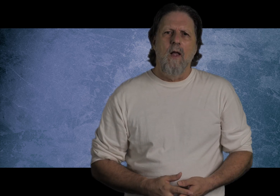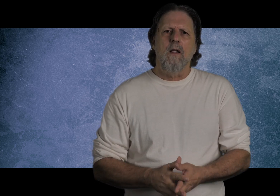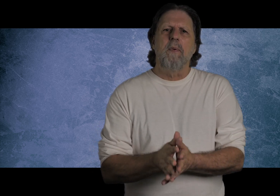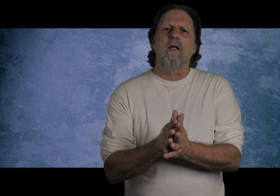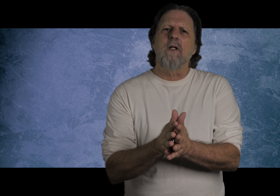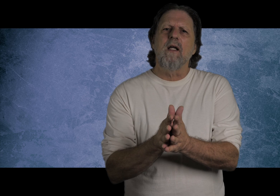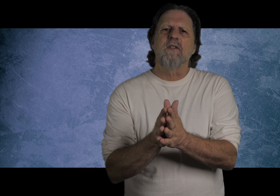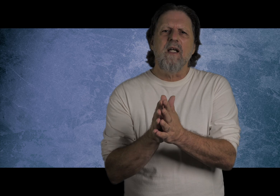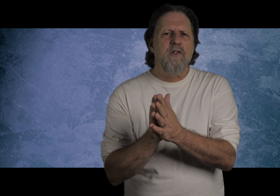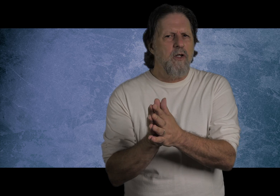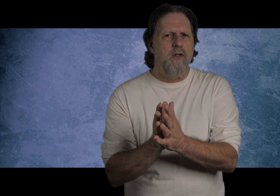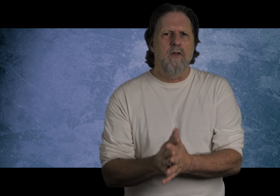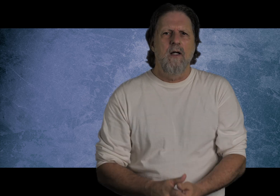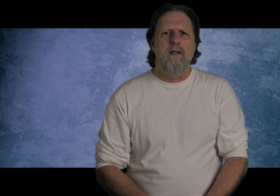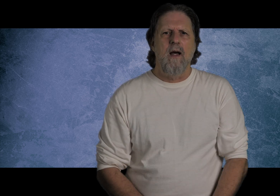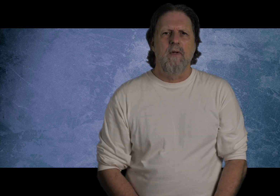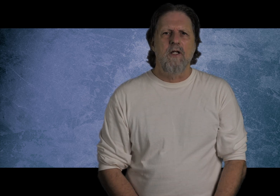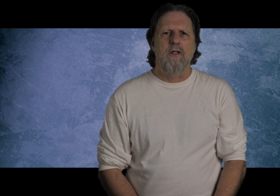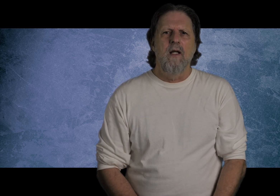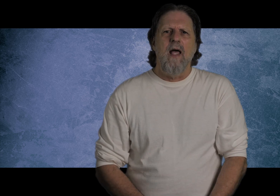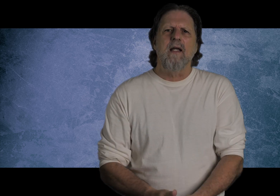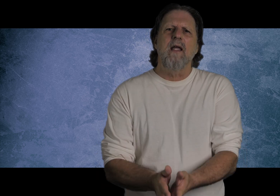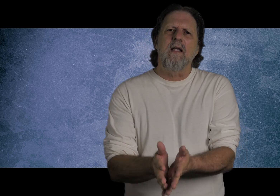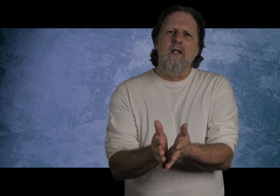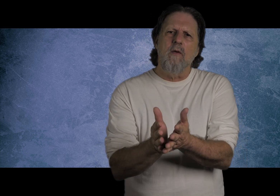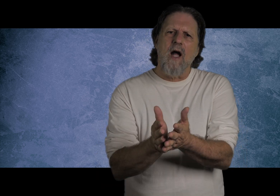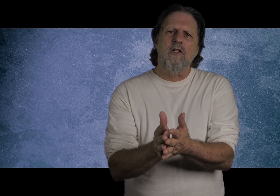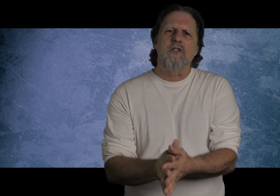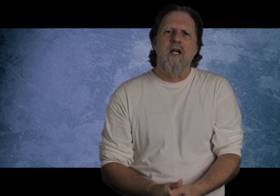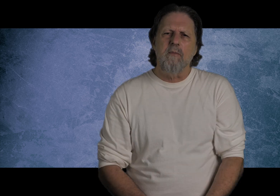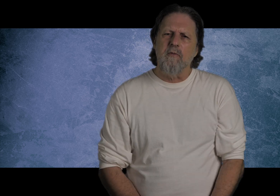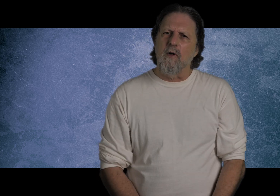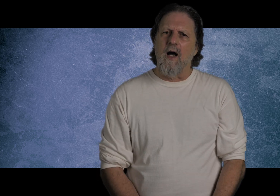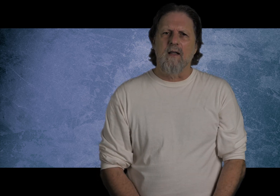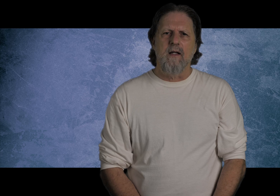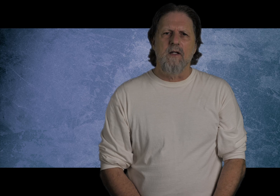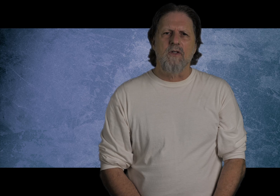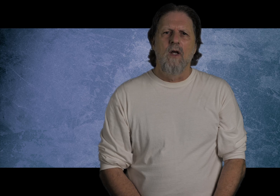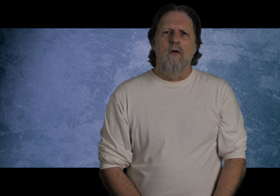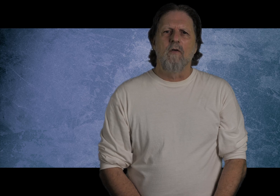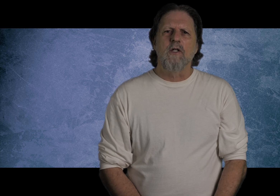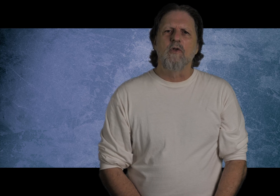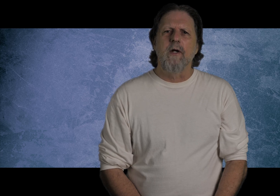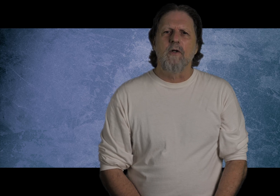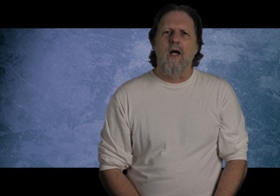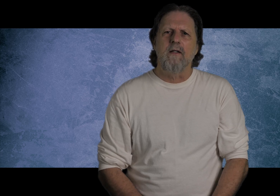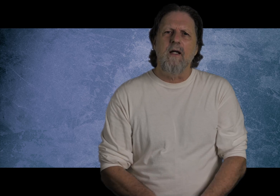The penalty is eternal damnation. And again, can you imagine standing before God like this? Revelation 22, 19,